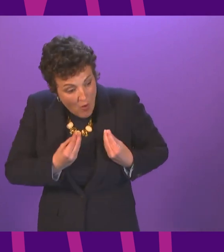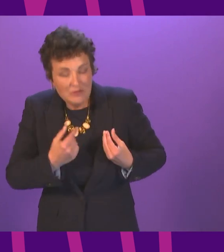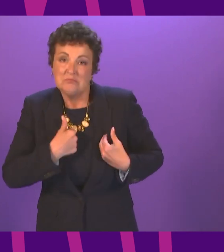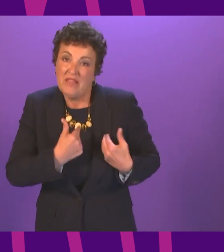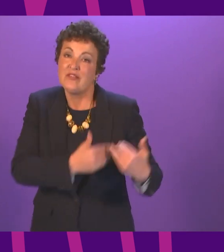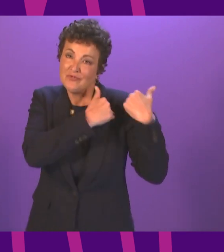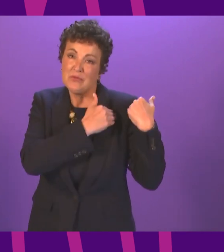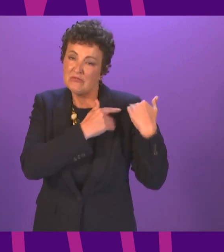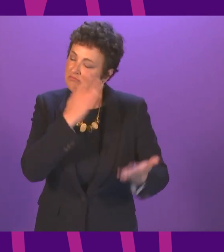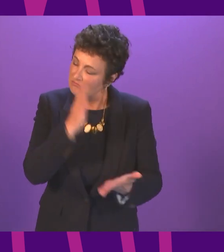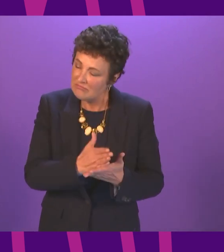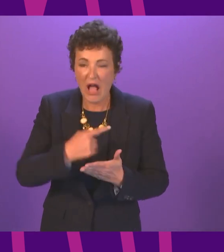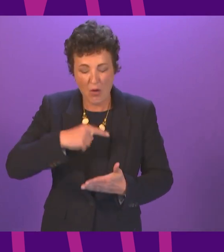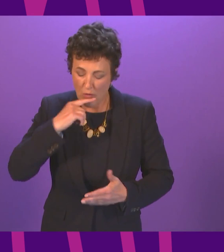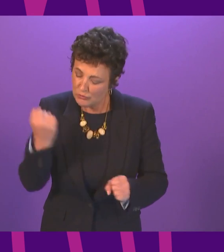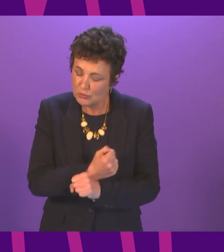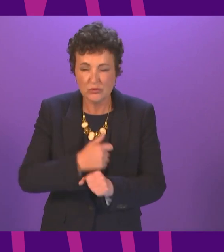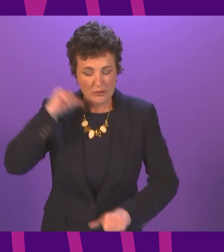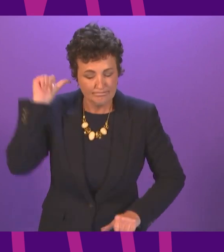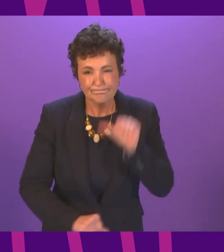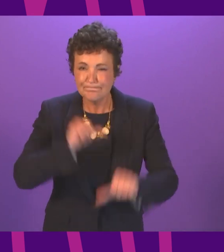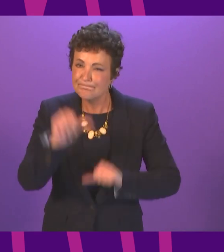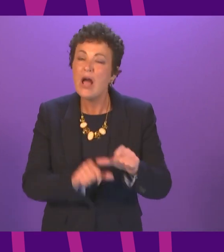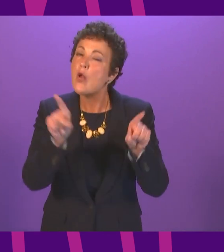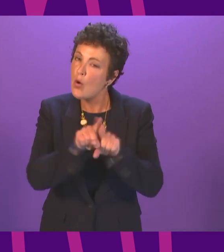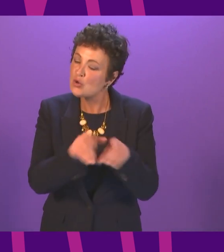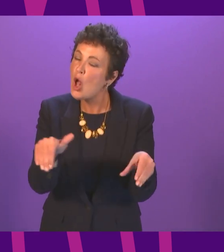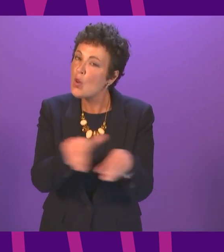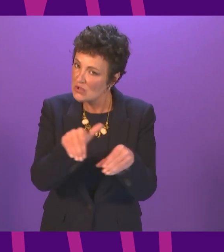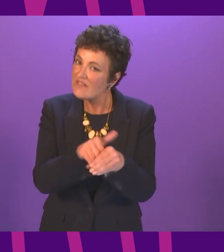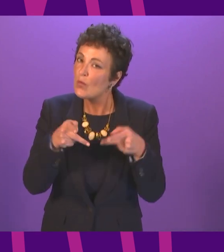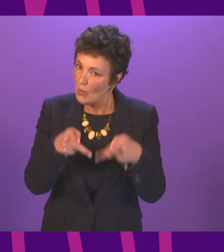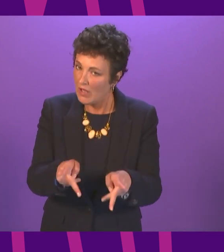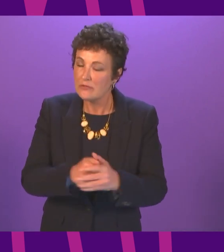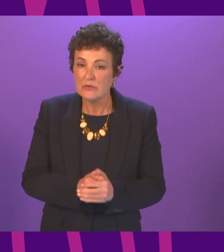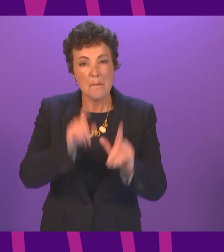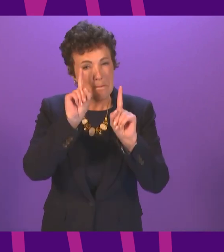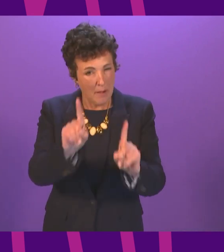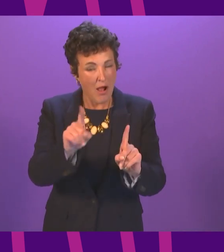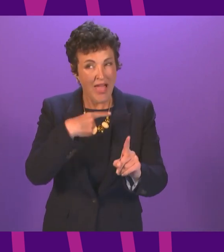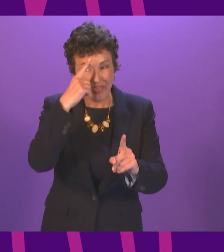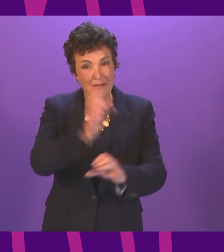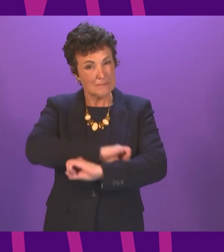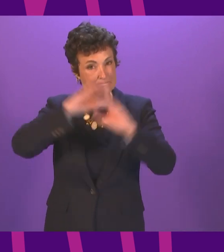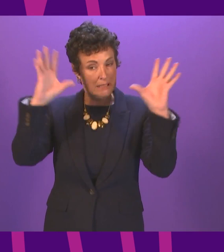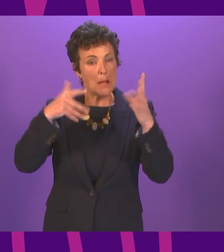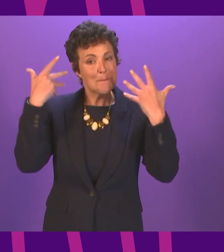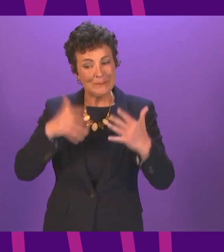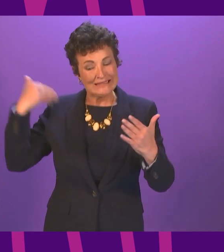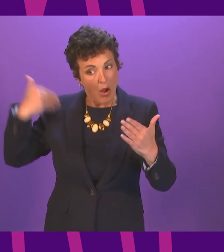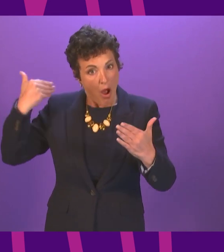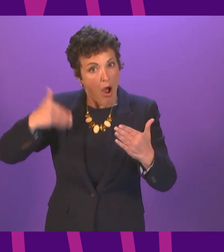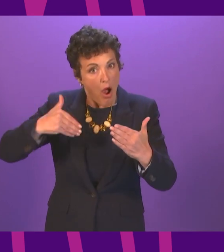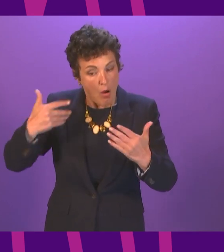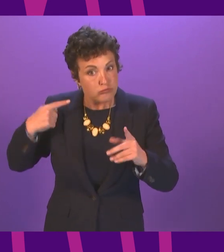I am determined to discharge with peace and in an inclusive way. It is however clear that despite the undoubted progress that we have made